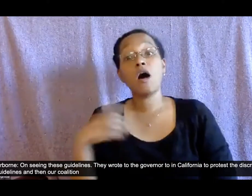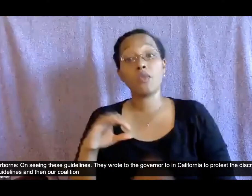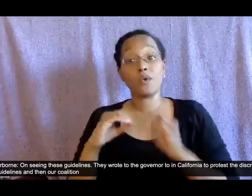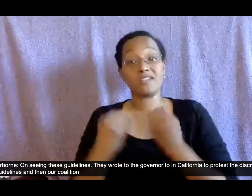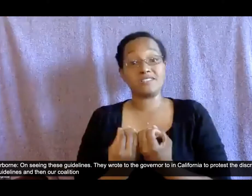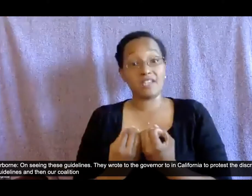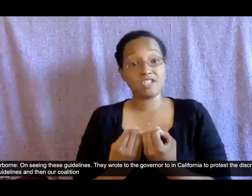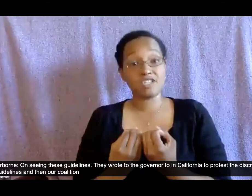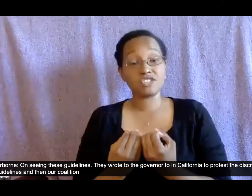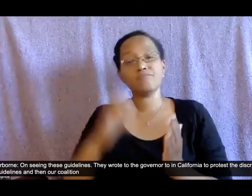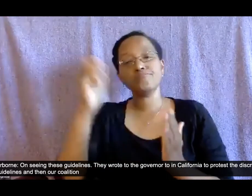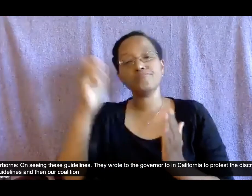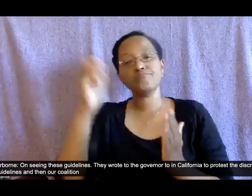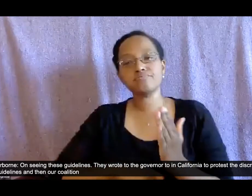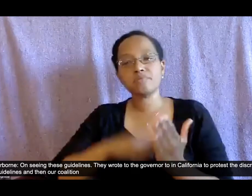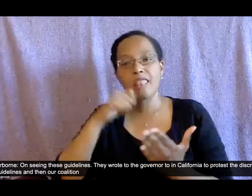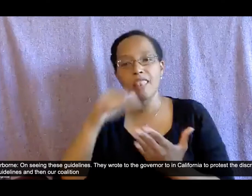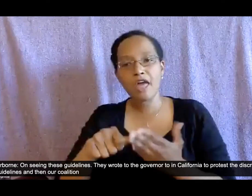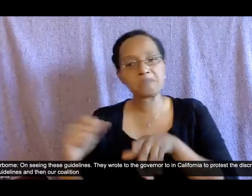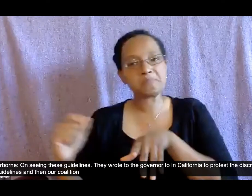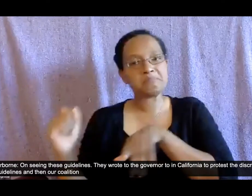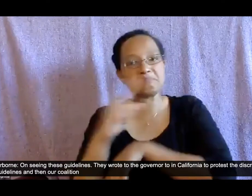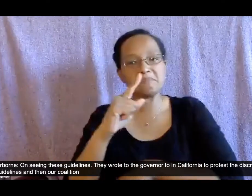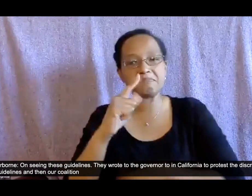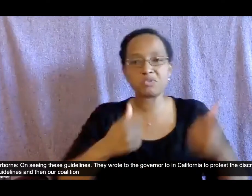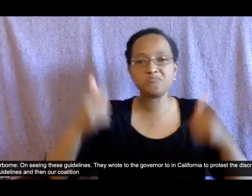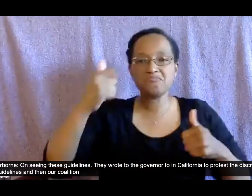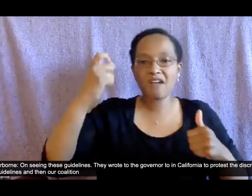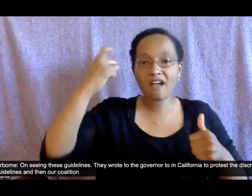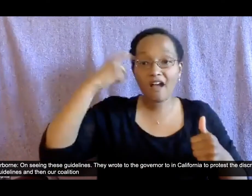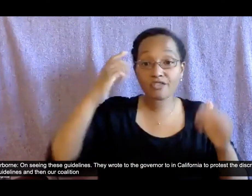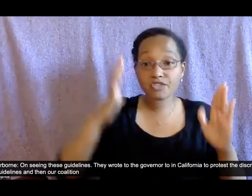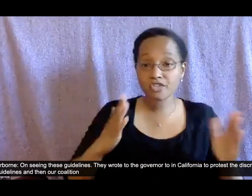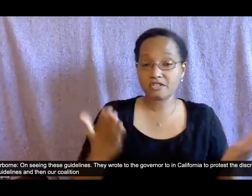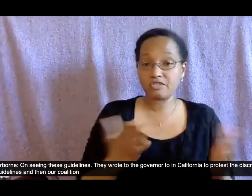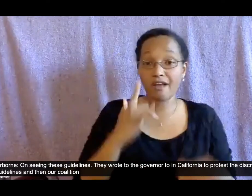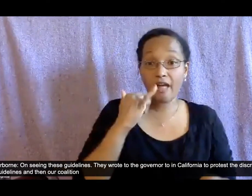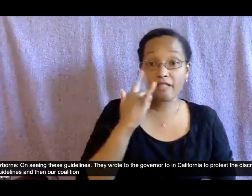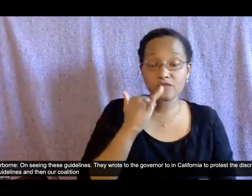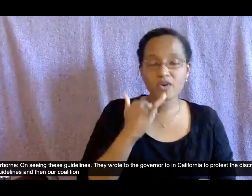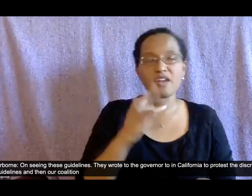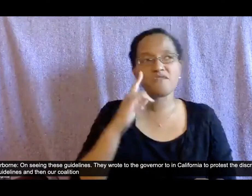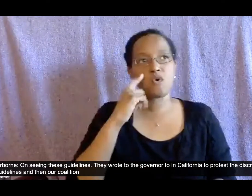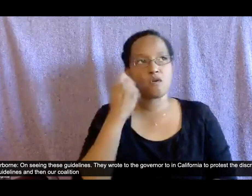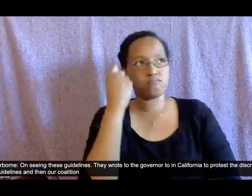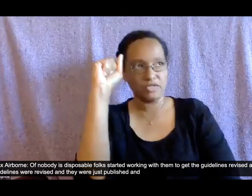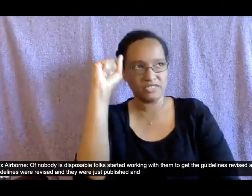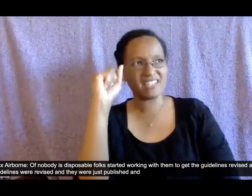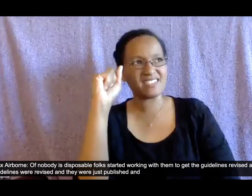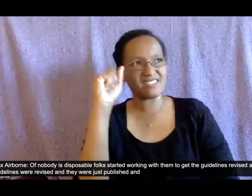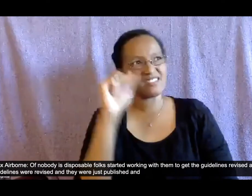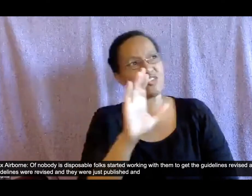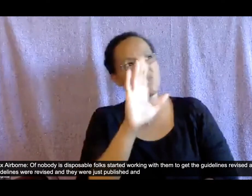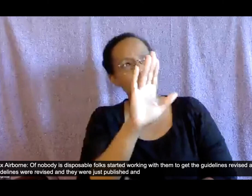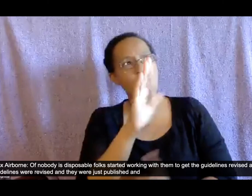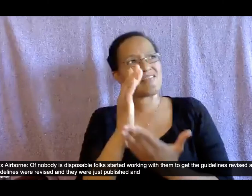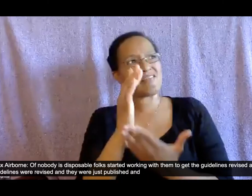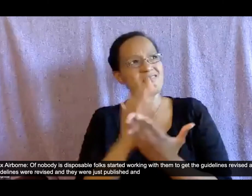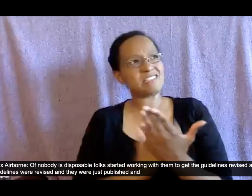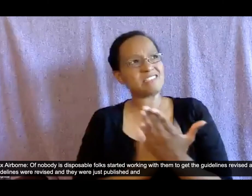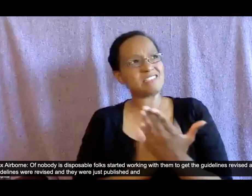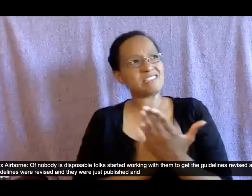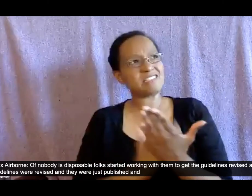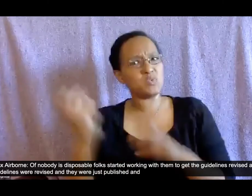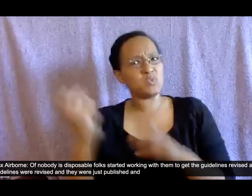california to protest the discrimination in these care guidelines and then our coalition of nobody is disposable